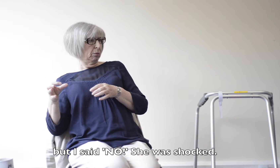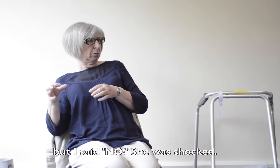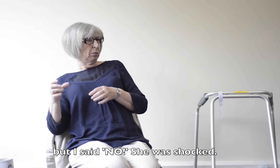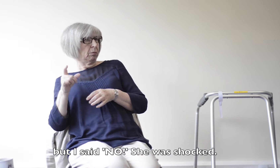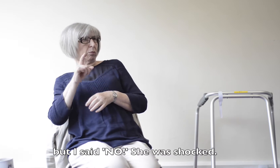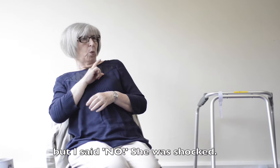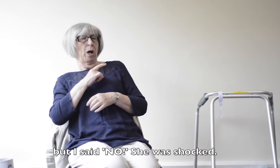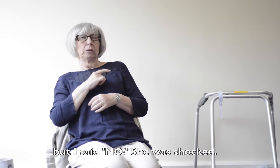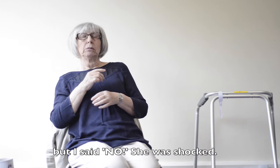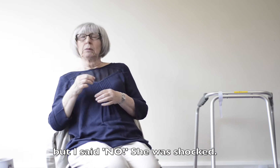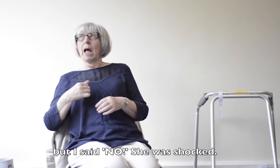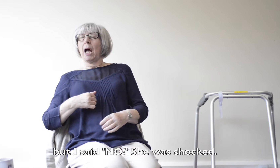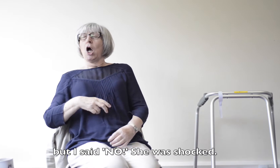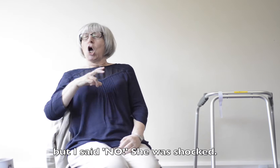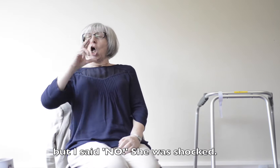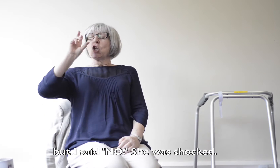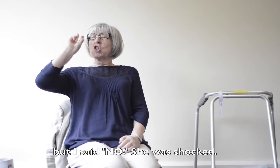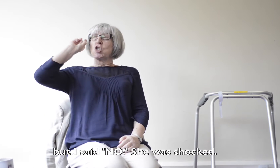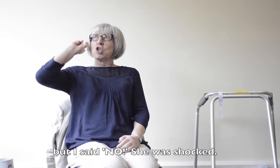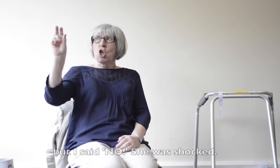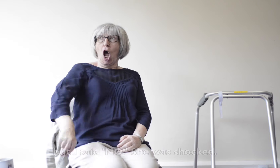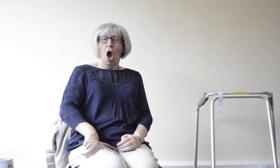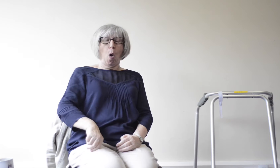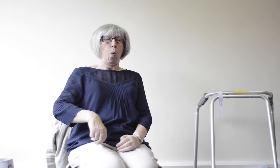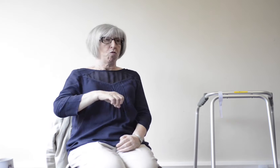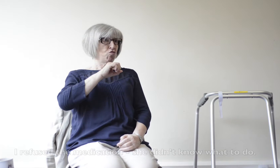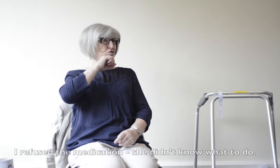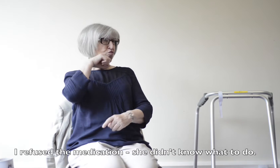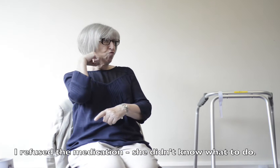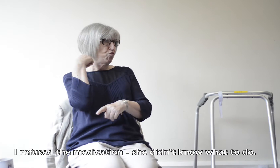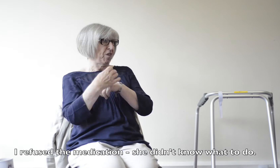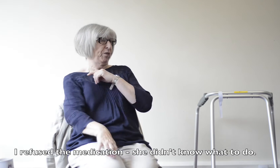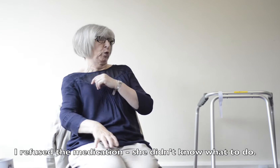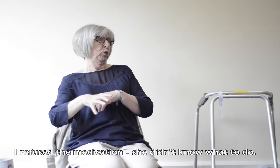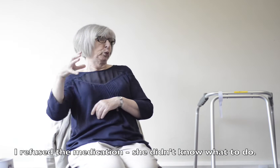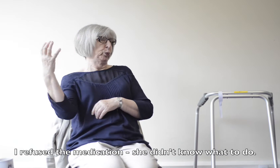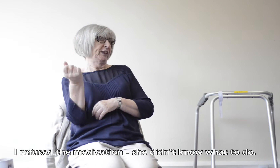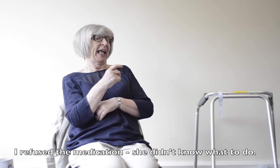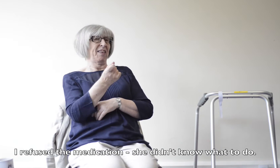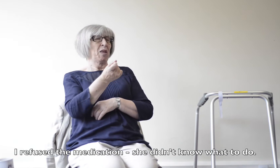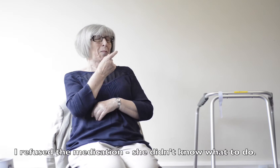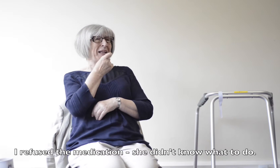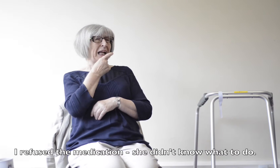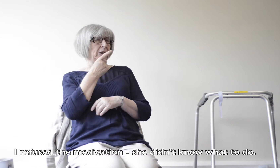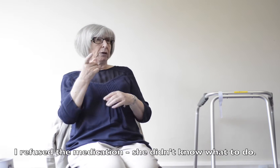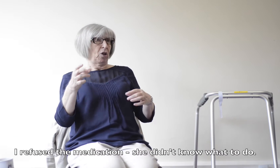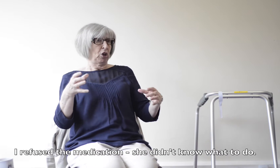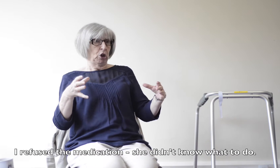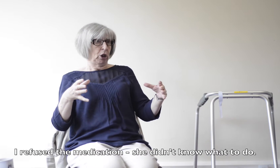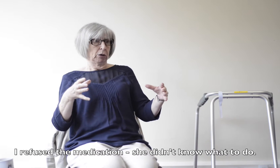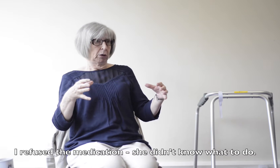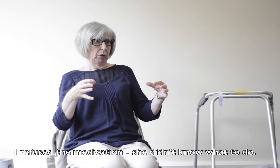shocked. I just, my refusal to take the medication, she didn't know what to do.